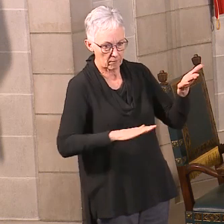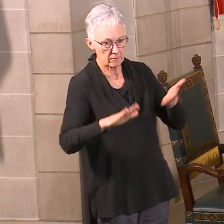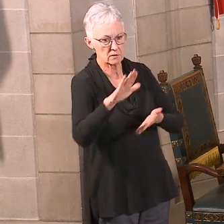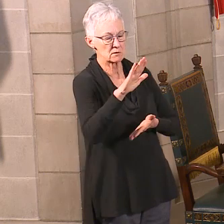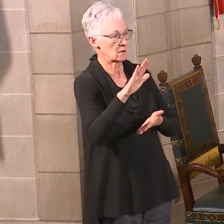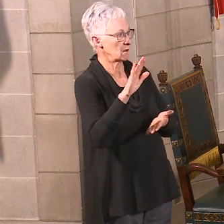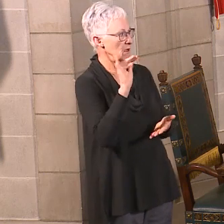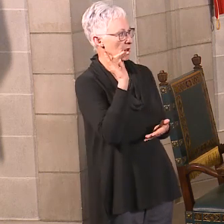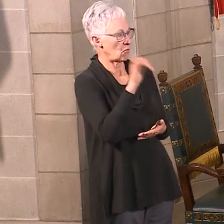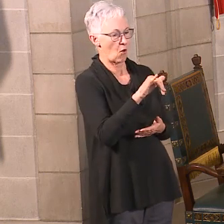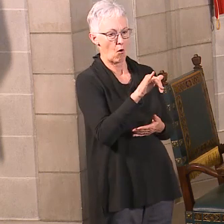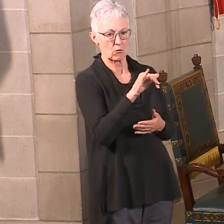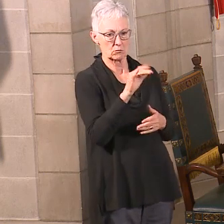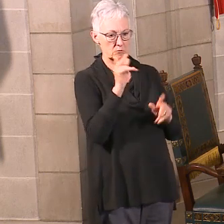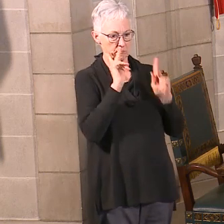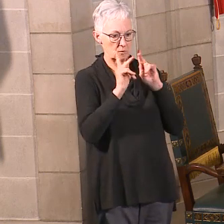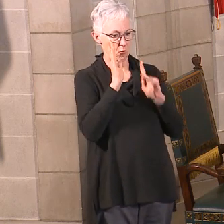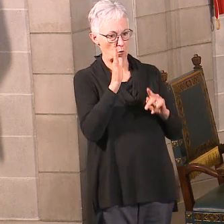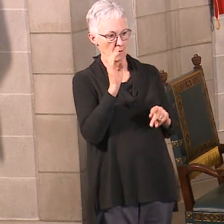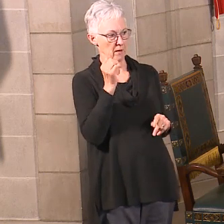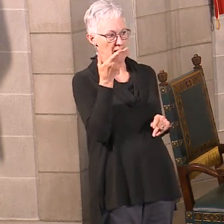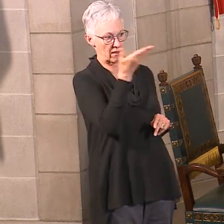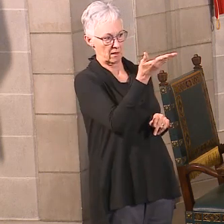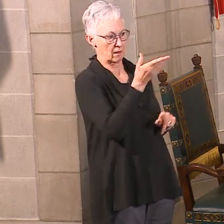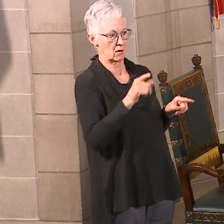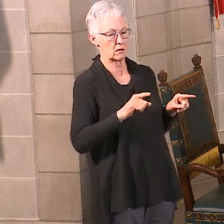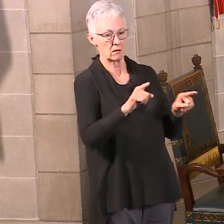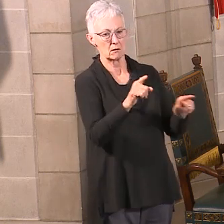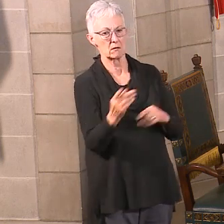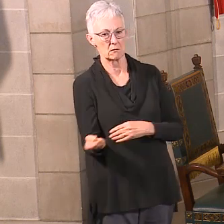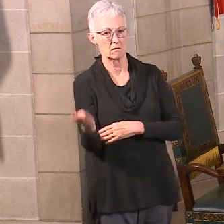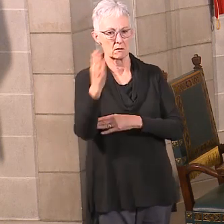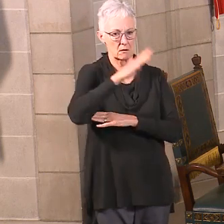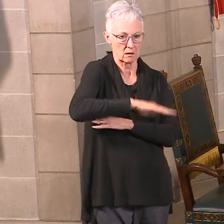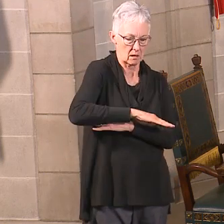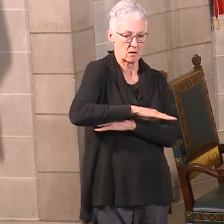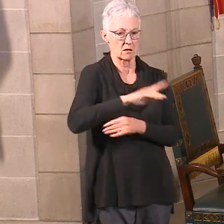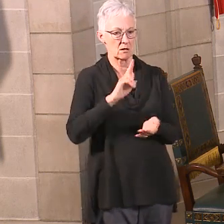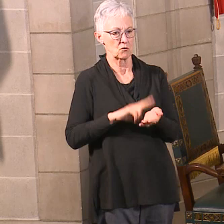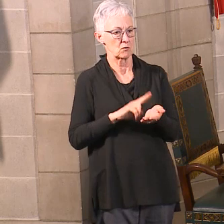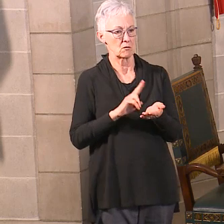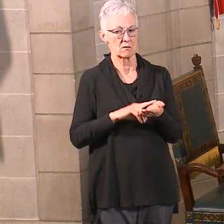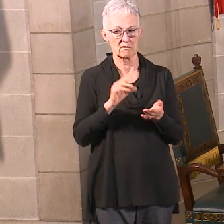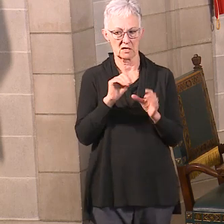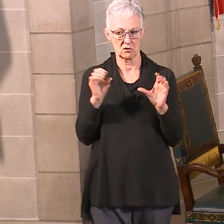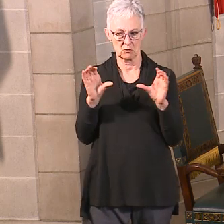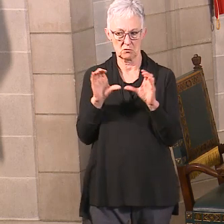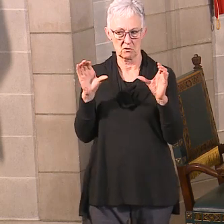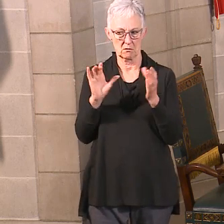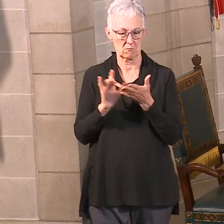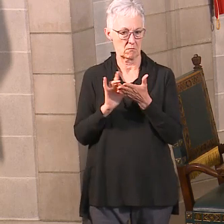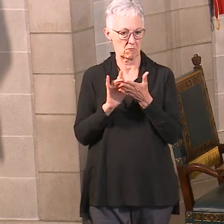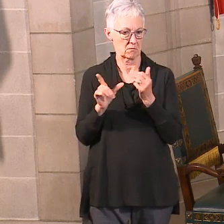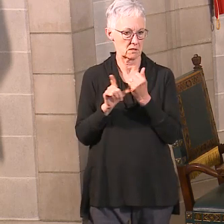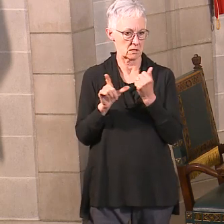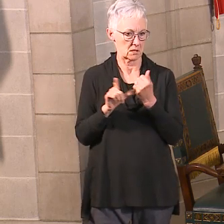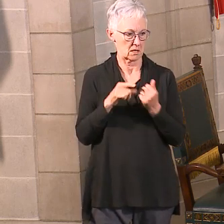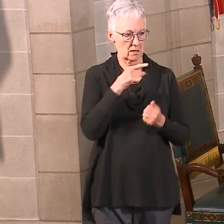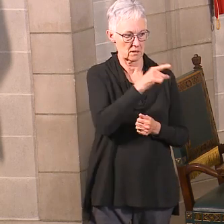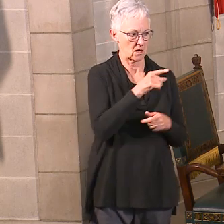-level practitioners will be on site during the daytime hours, and then nurses and certified medical assistants will be there